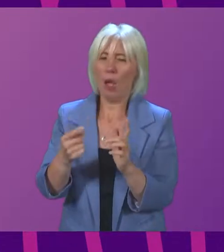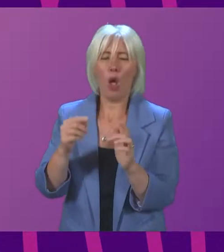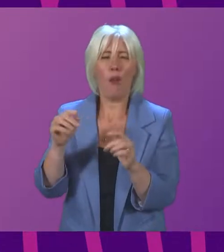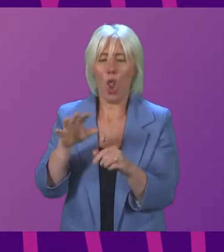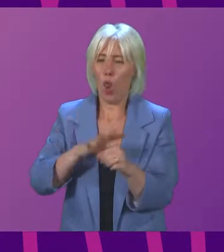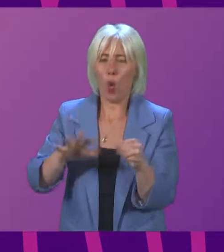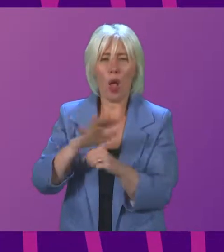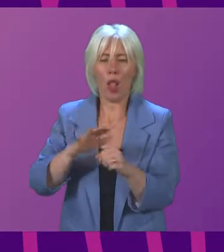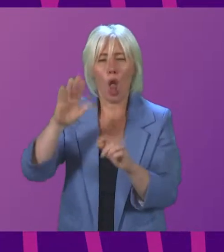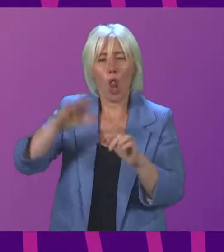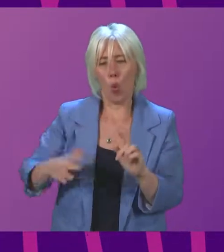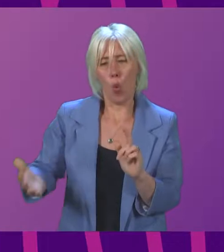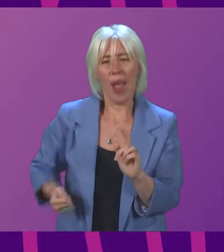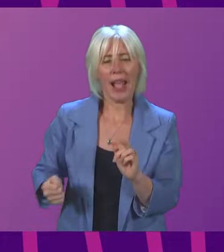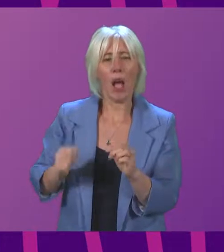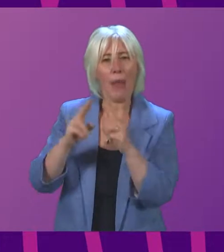low-income households.